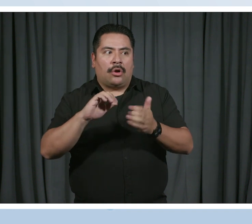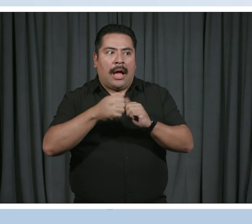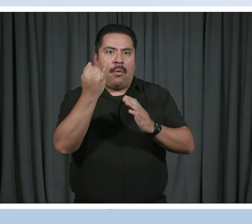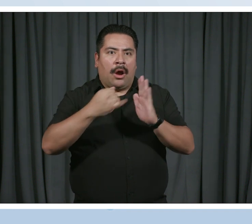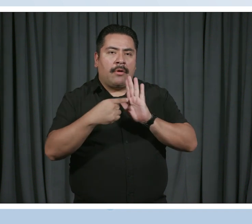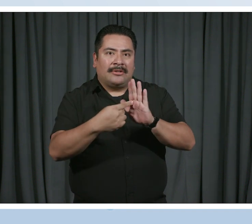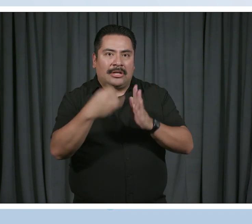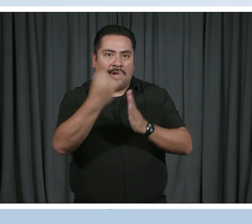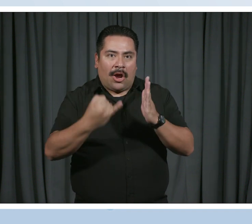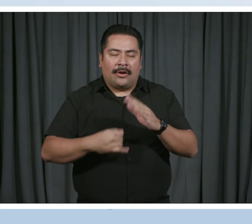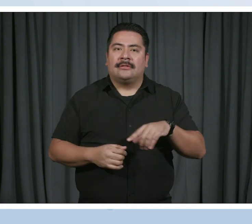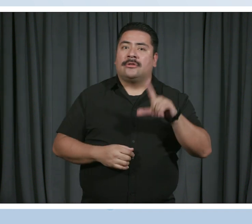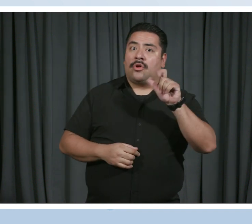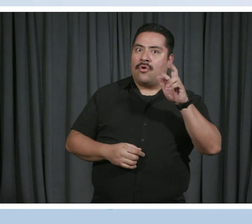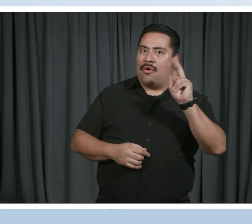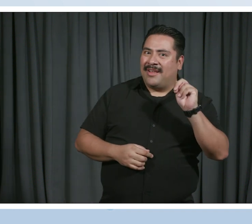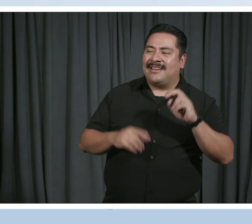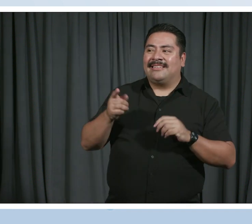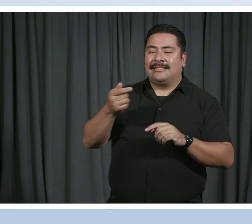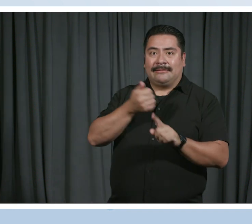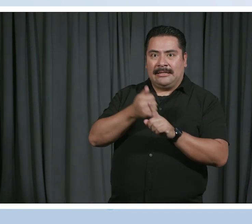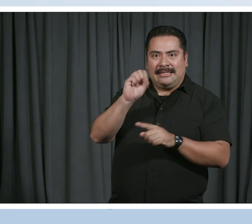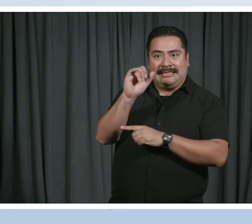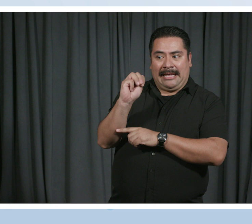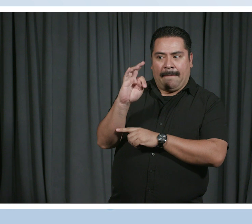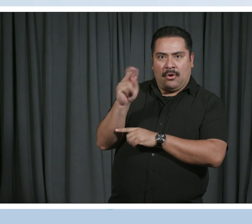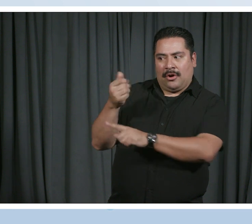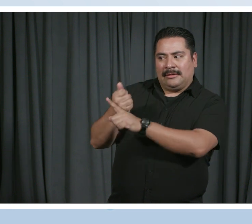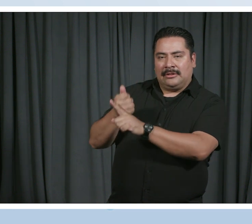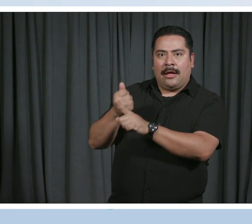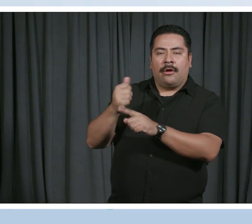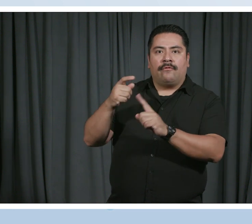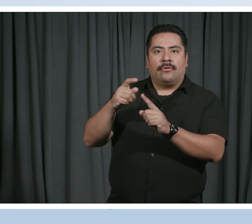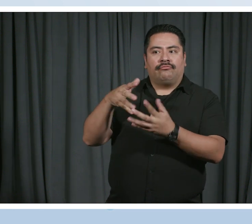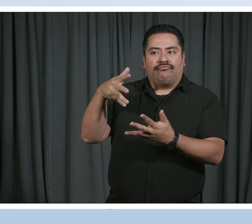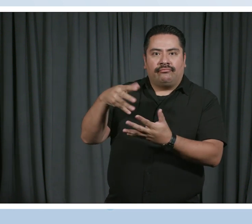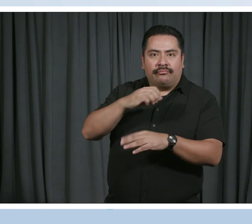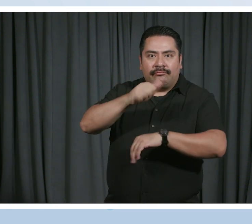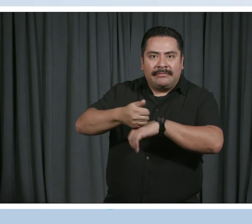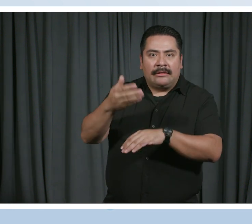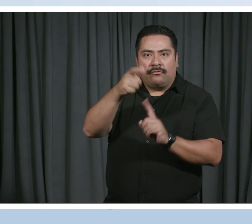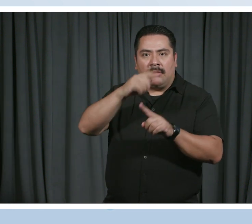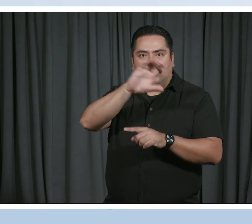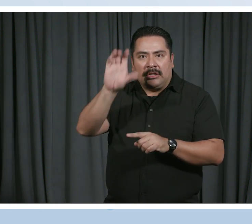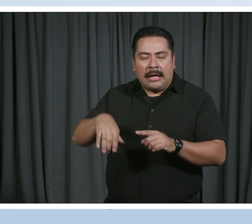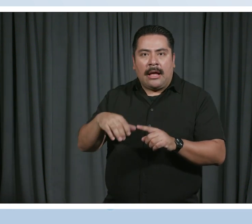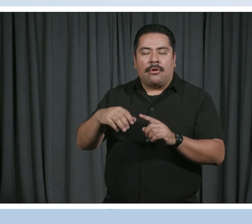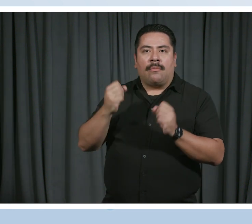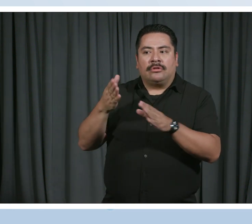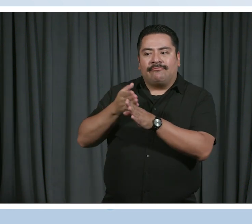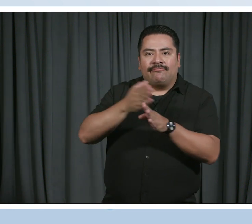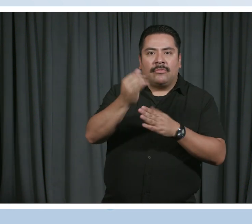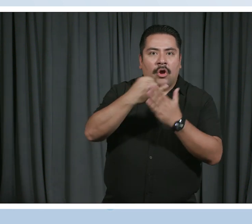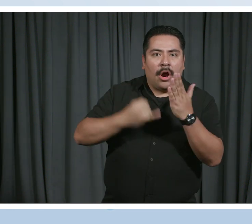Sam Kirk is a Chicago-based multidisciplinary artist who explores culture and identity politics. Her